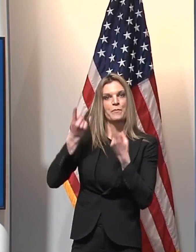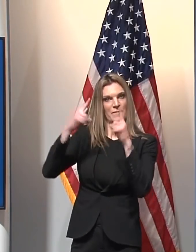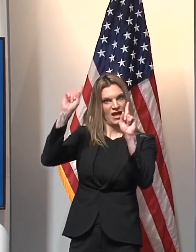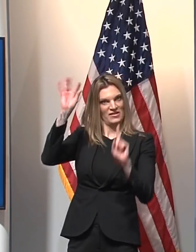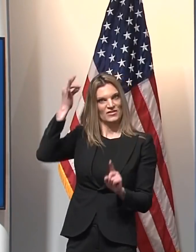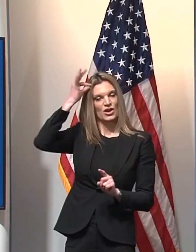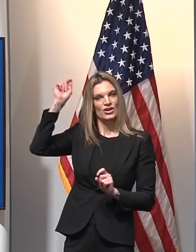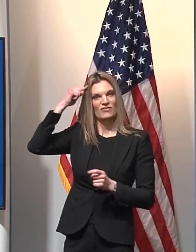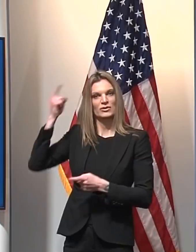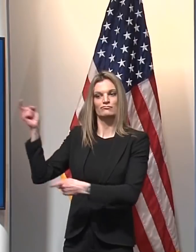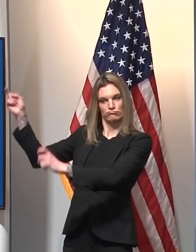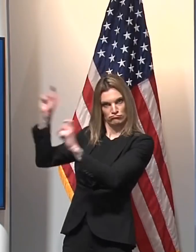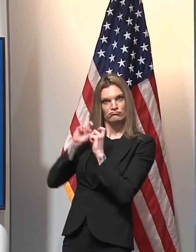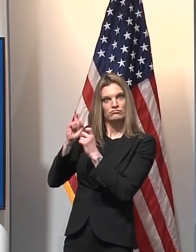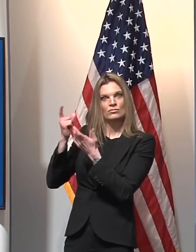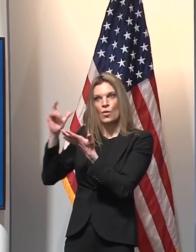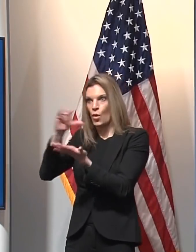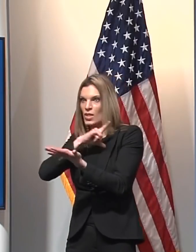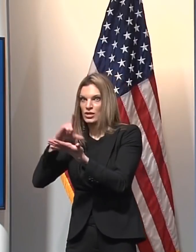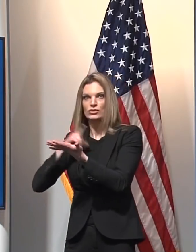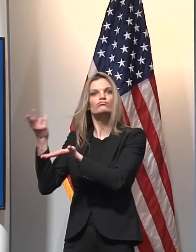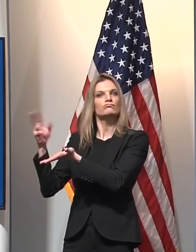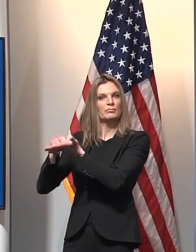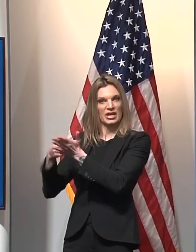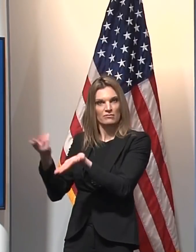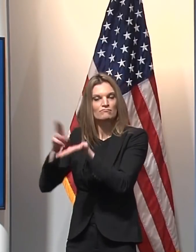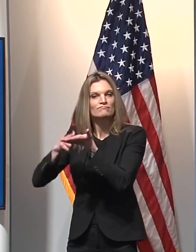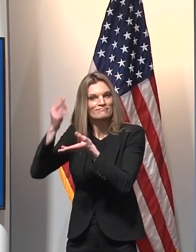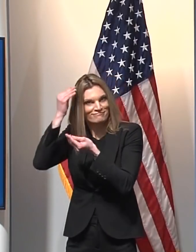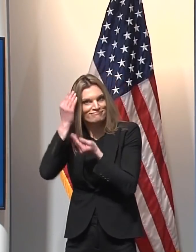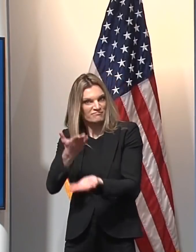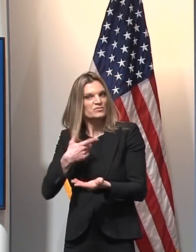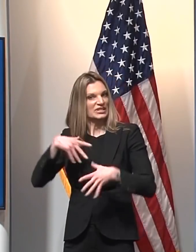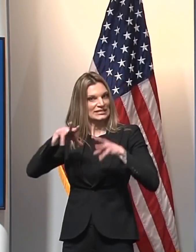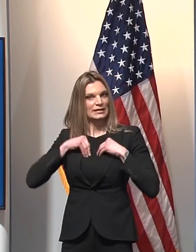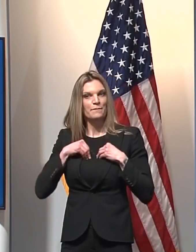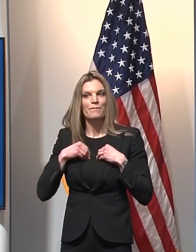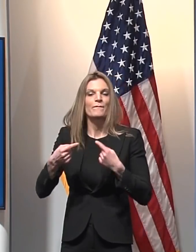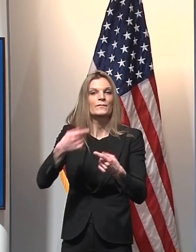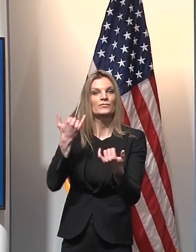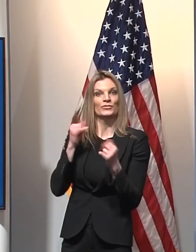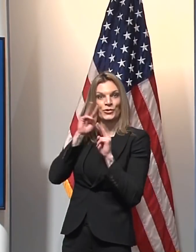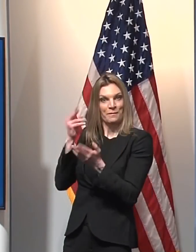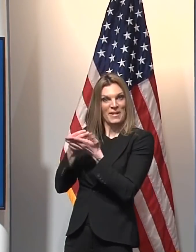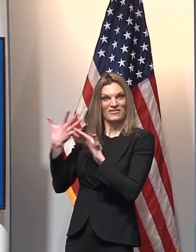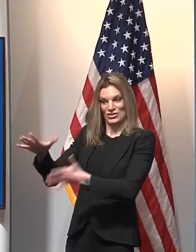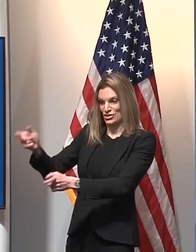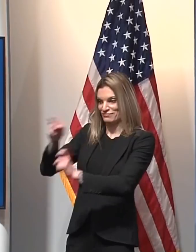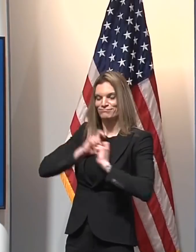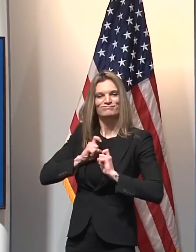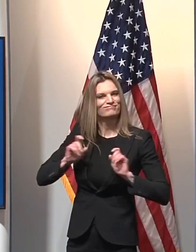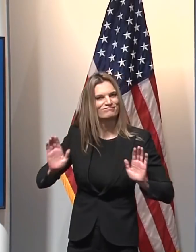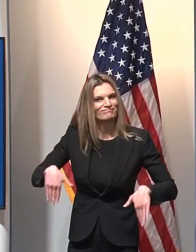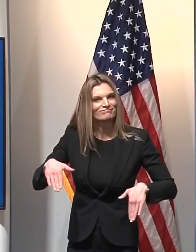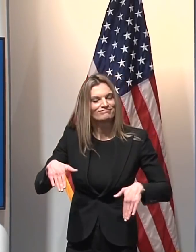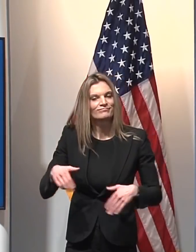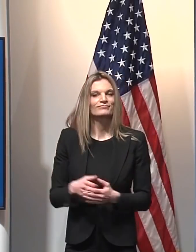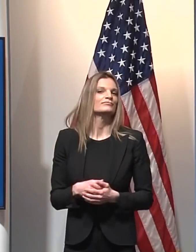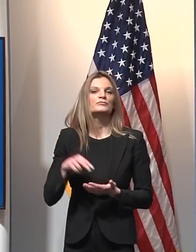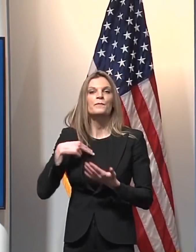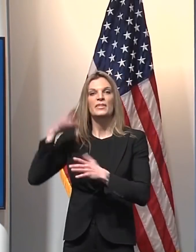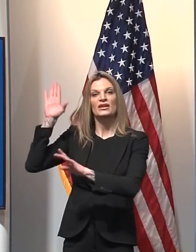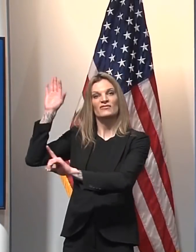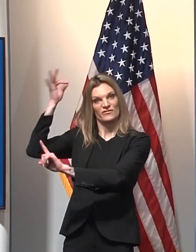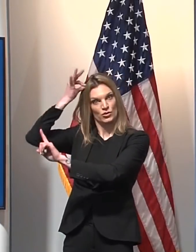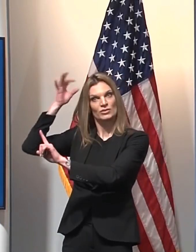up with bipartisan relief legislation. However, these funds have not made their way to schools. Before schools can receive the funding, our state